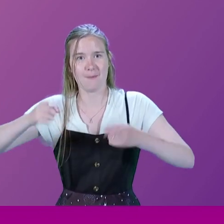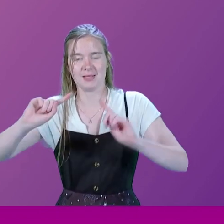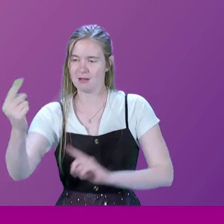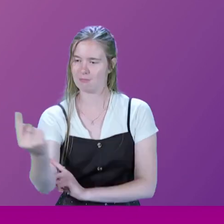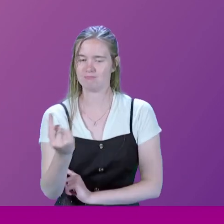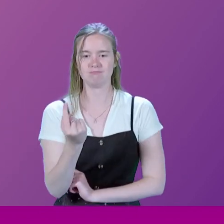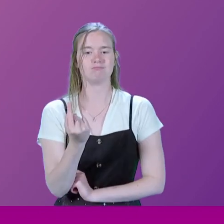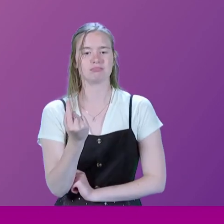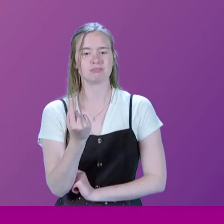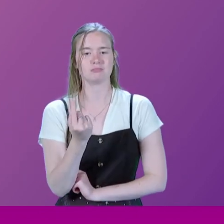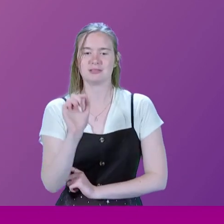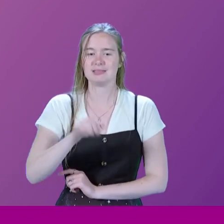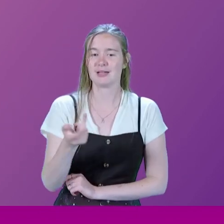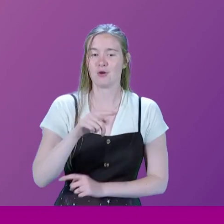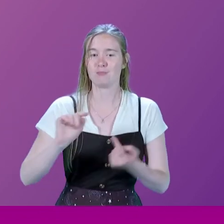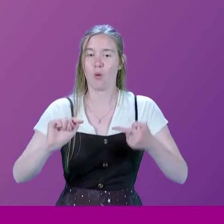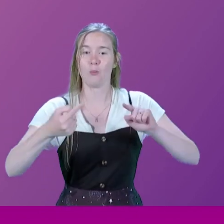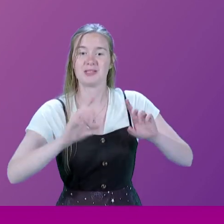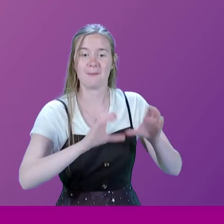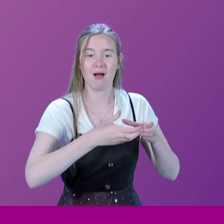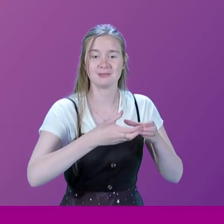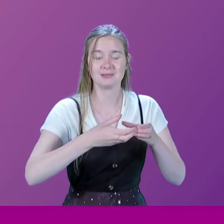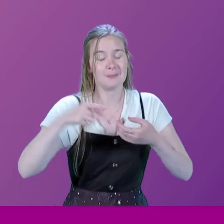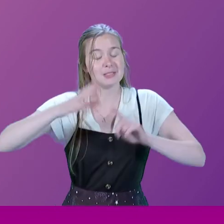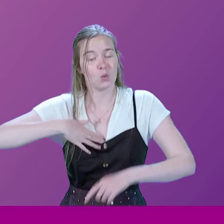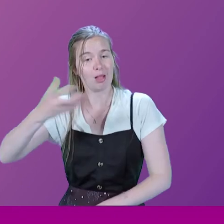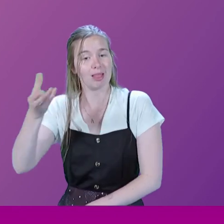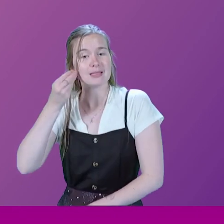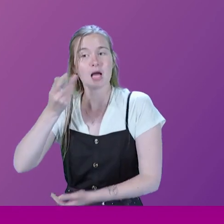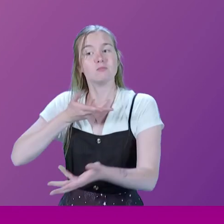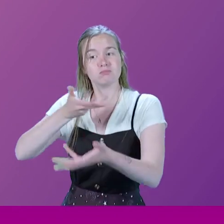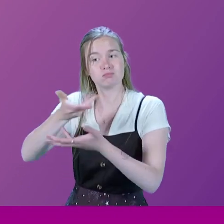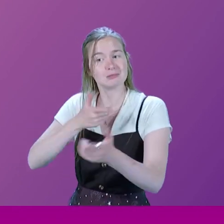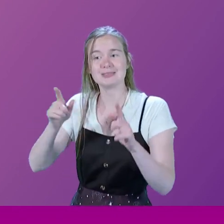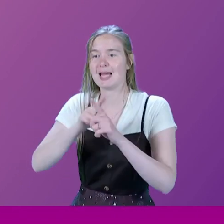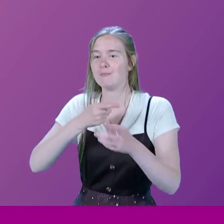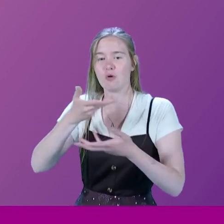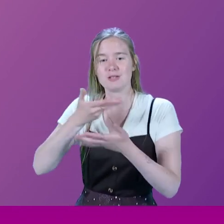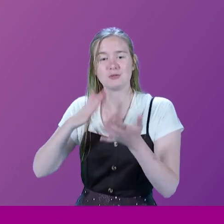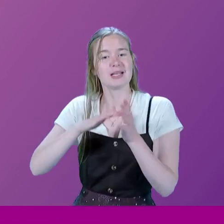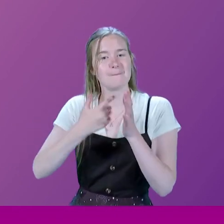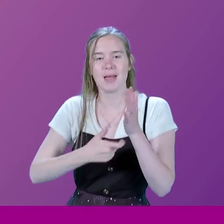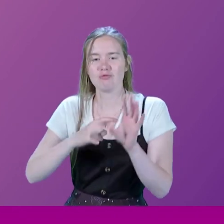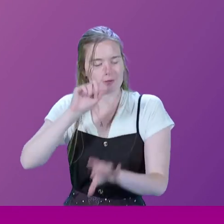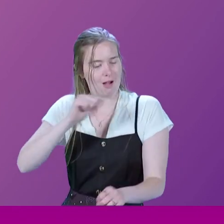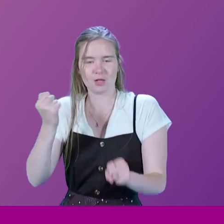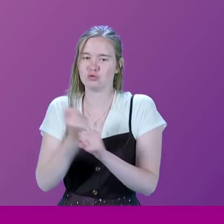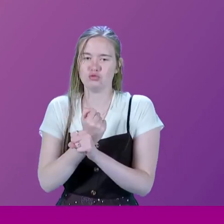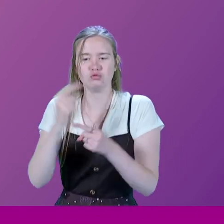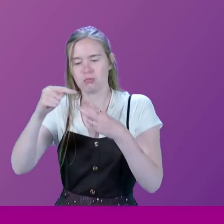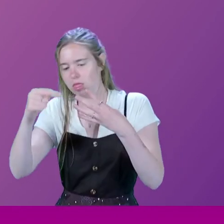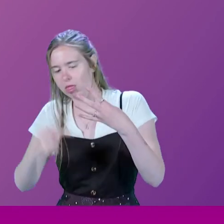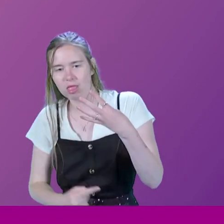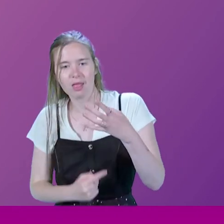out. And even though I'm from the opposite party, the minister will listen to me. And it will be the same conversation. I'll still say, Mary, you can't do this. I heard this.